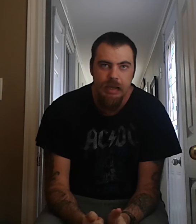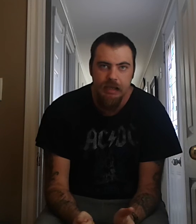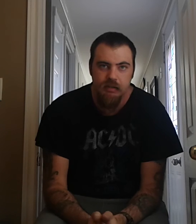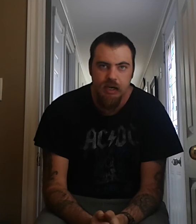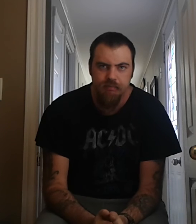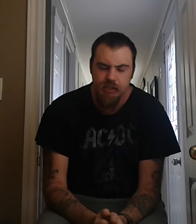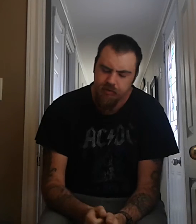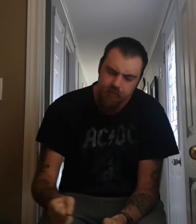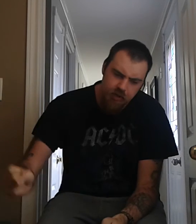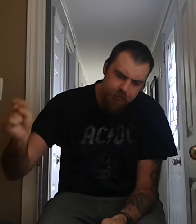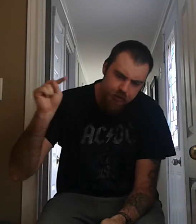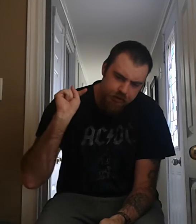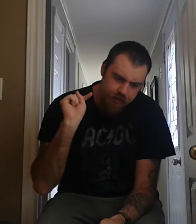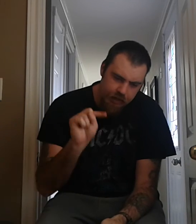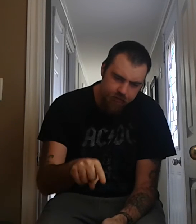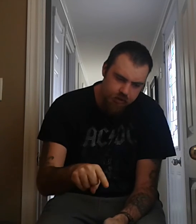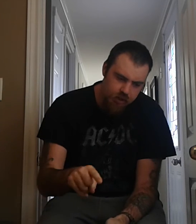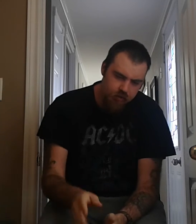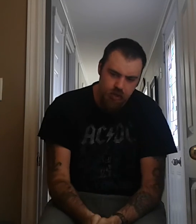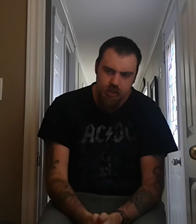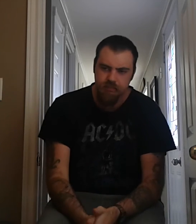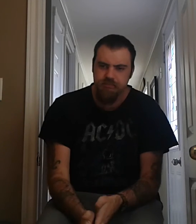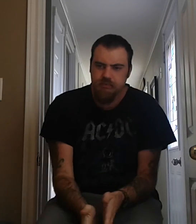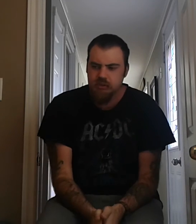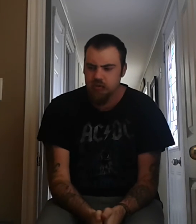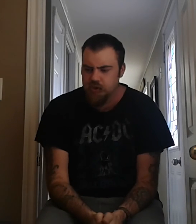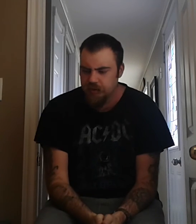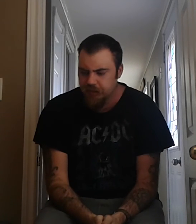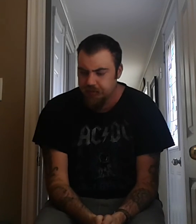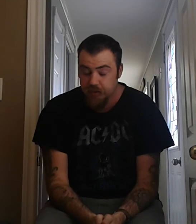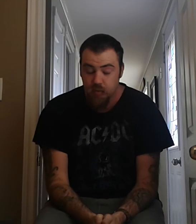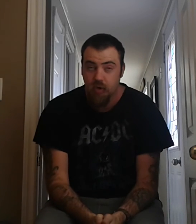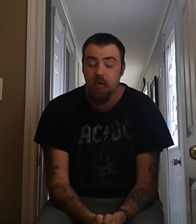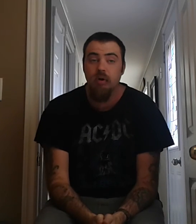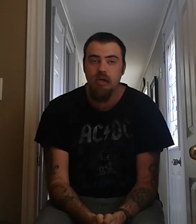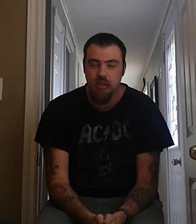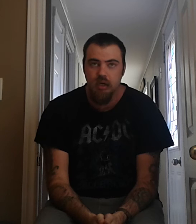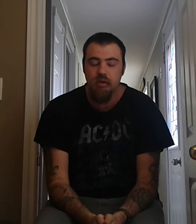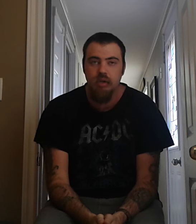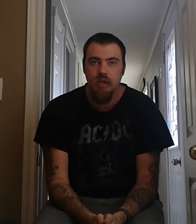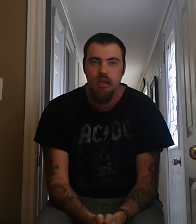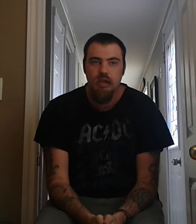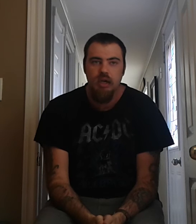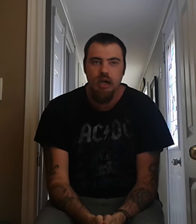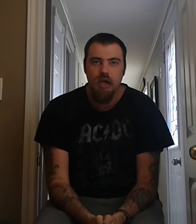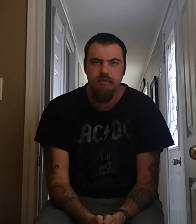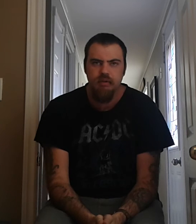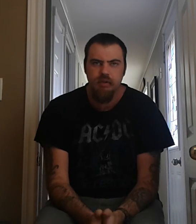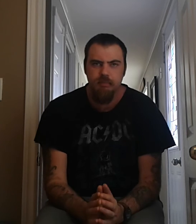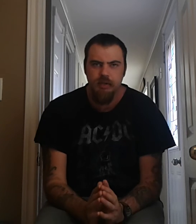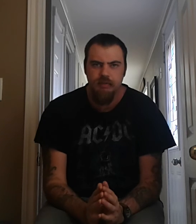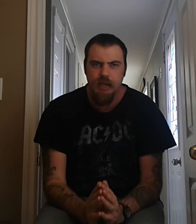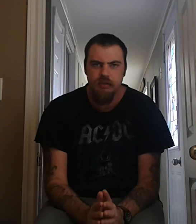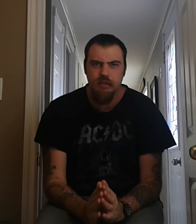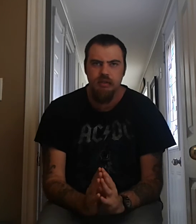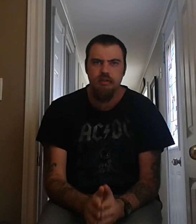Bad Company. So I'm going to put it down below, um, which I posted quite a while ago. Um, so I'm going to put it down in the